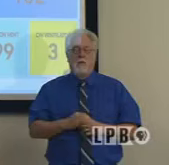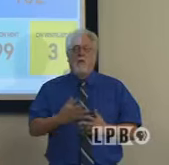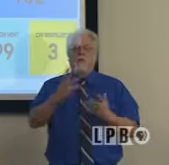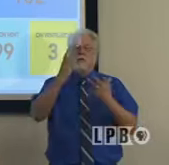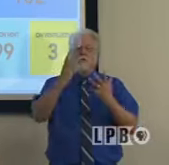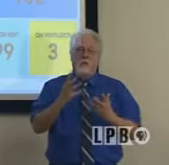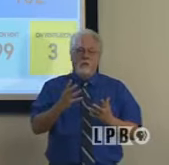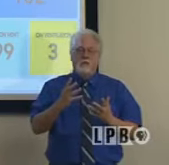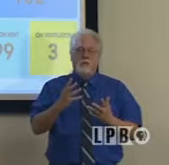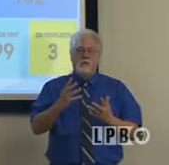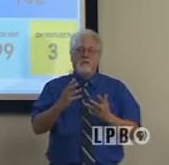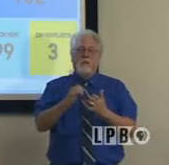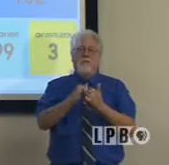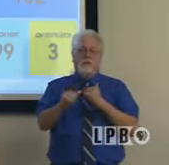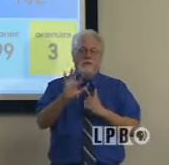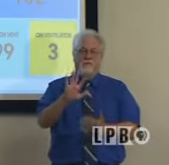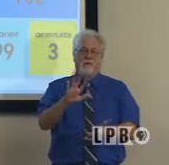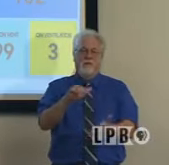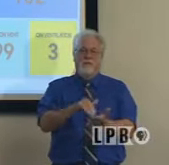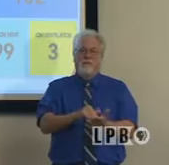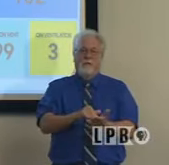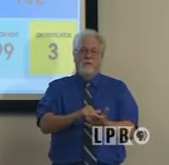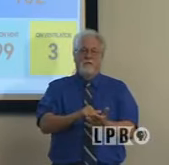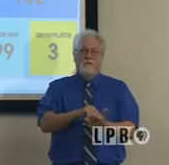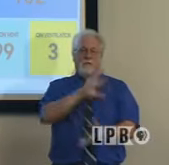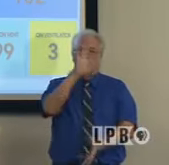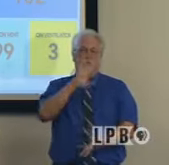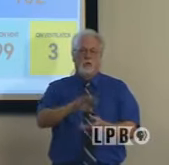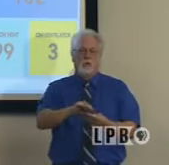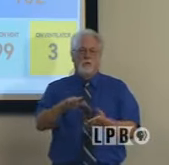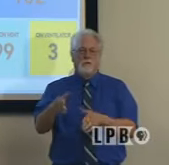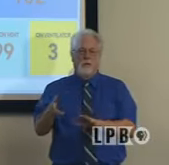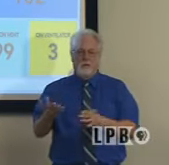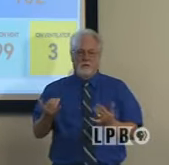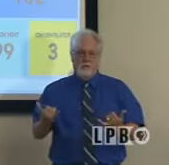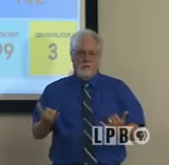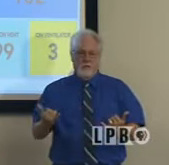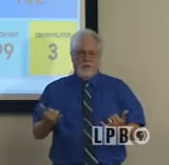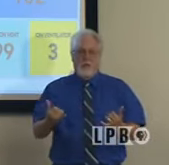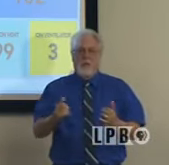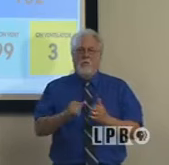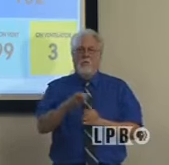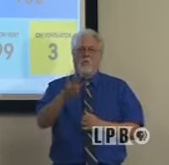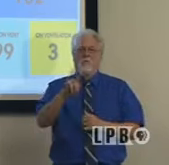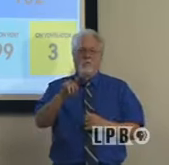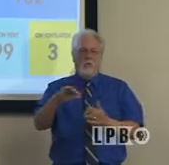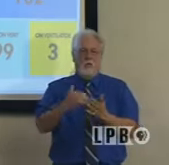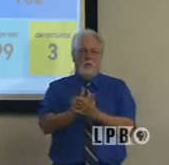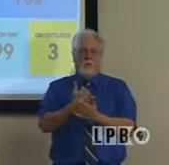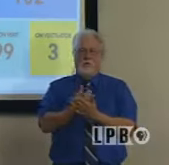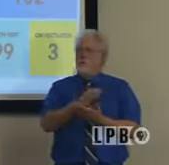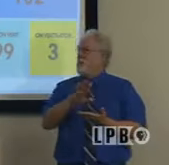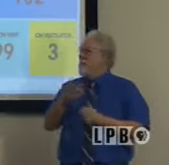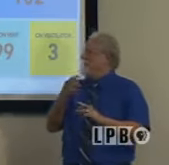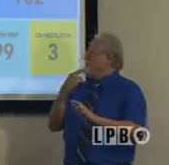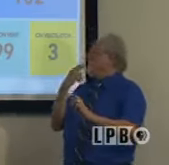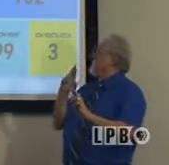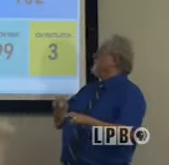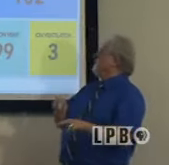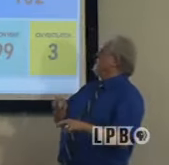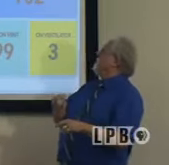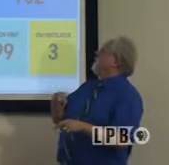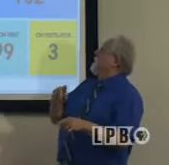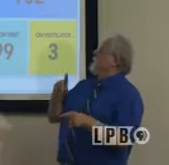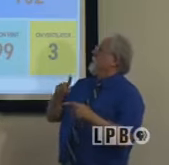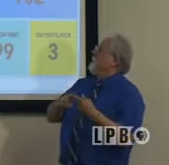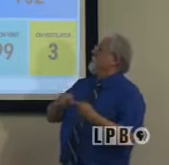Tragically, we exceeded 5,000 total deaths today, with 41 new deaths being reported. brings us to a total